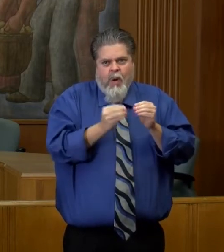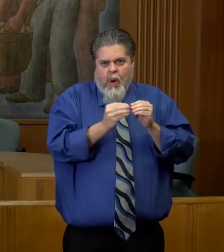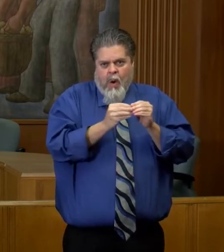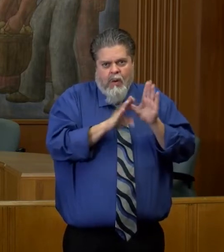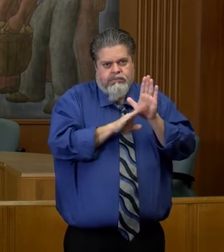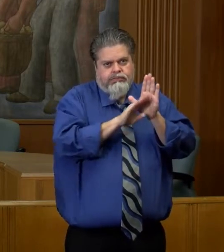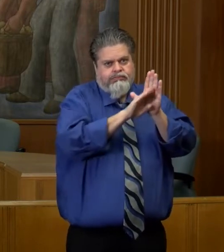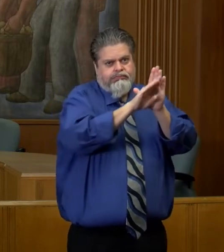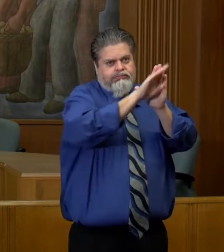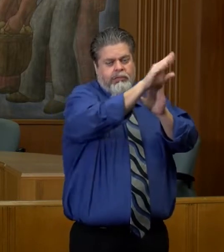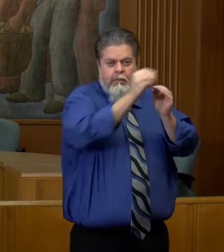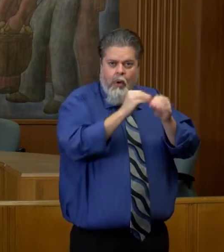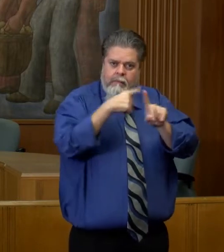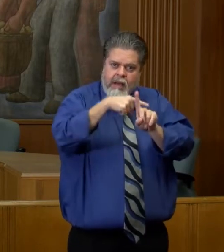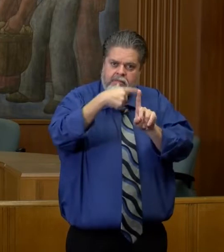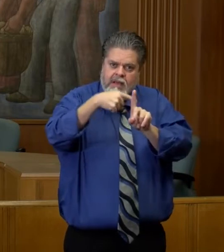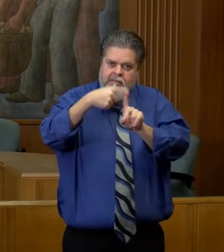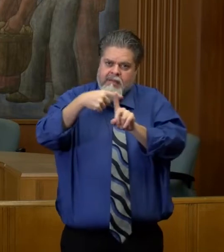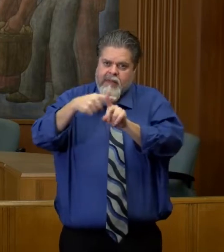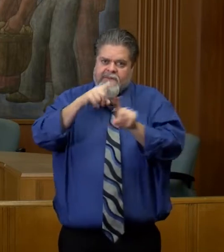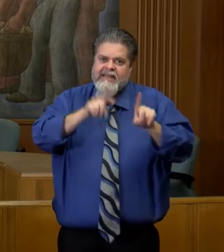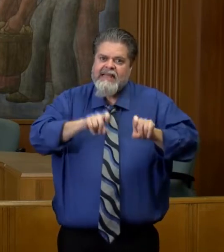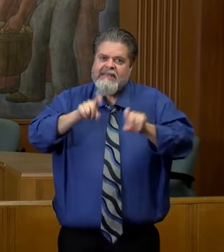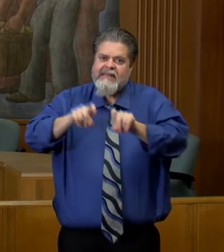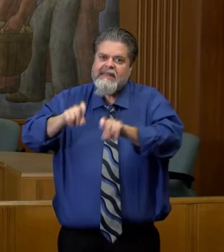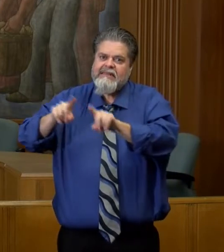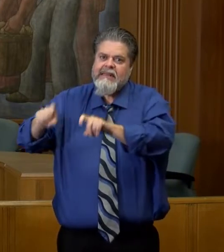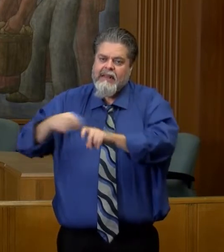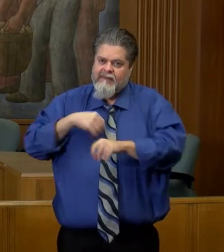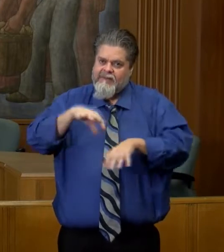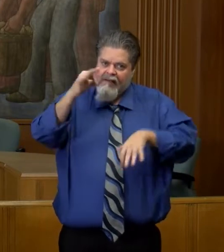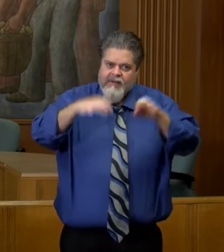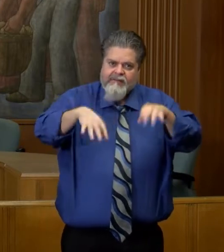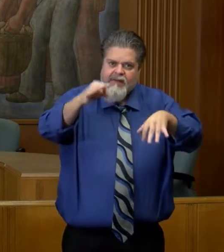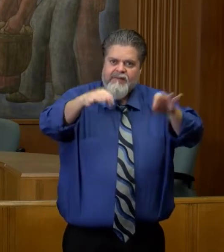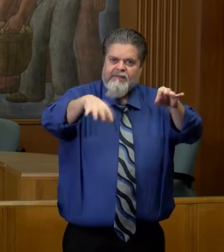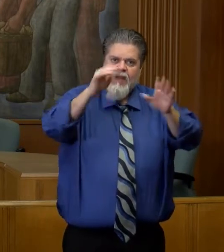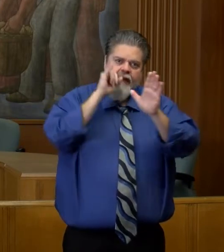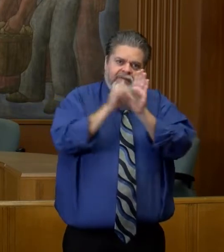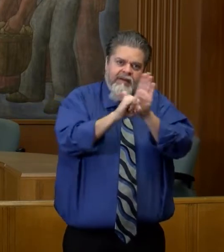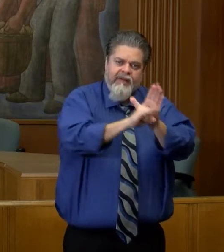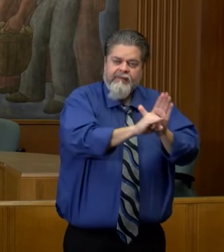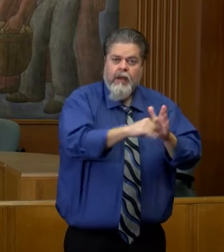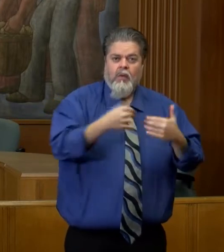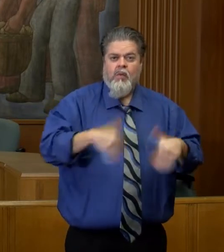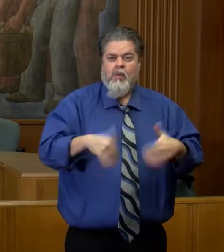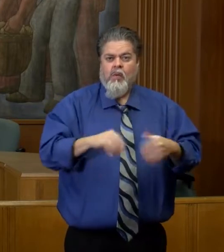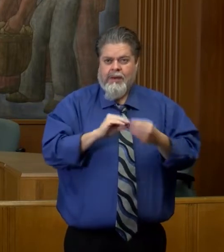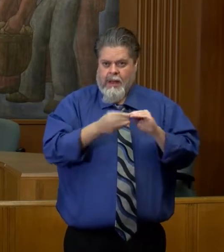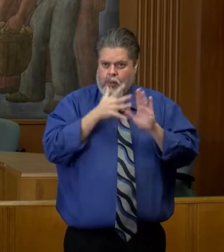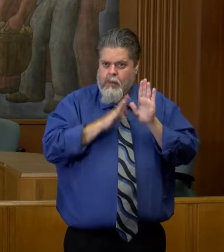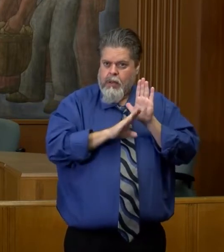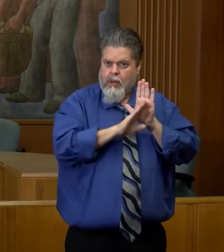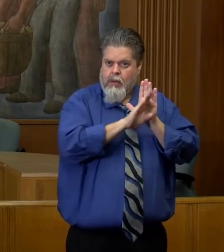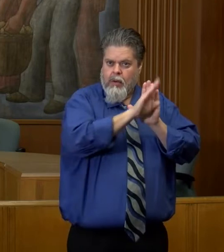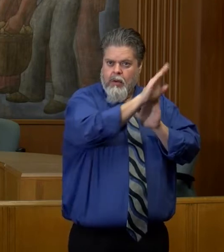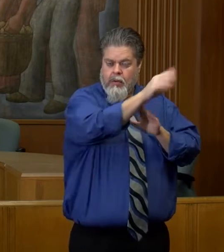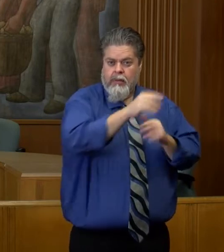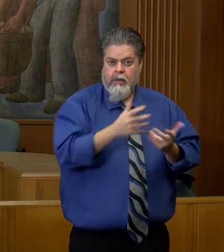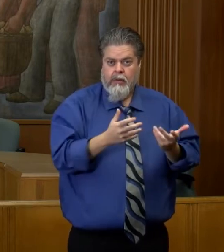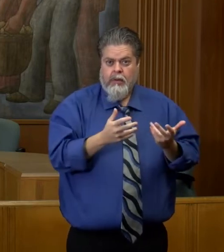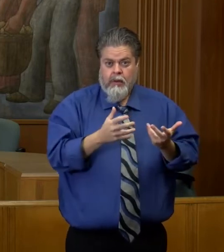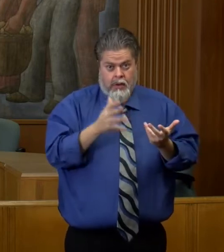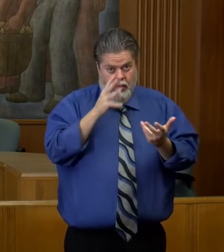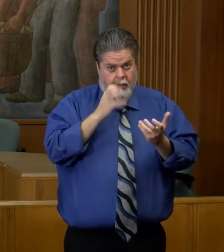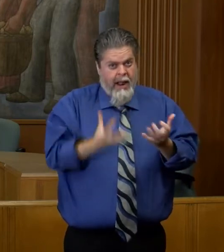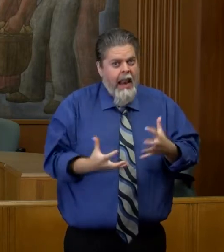we're seeing, the percent positivity that we're seeing out in our communities, that number is going to continue to increase and potentially increase